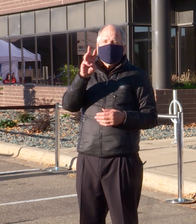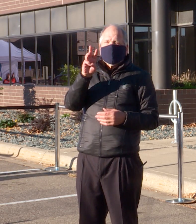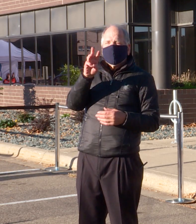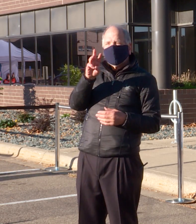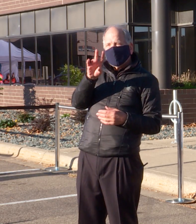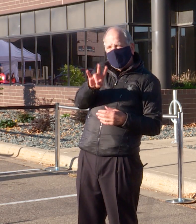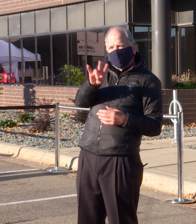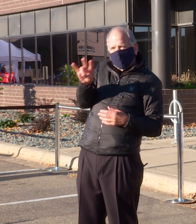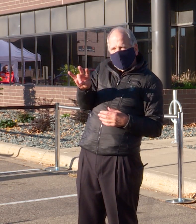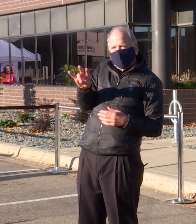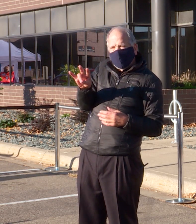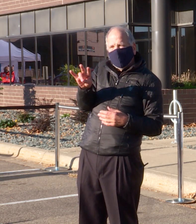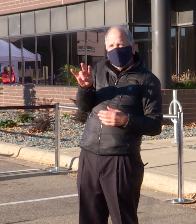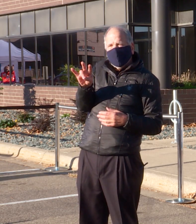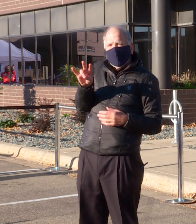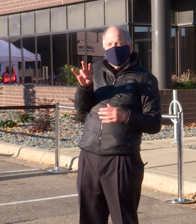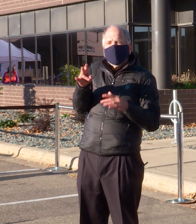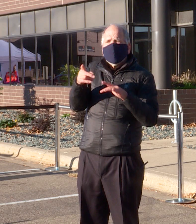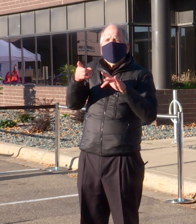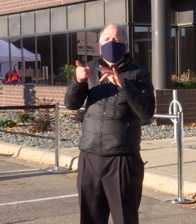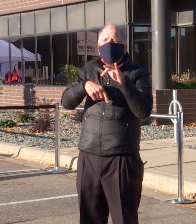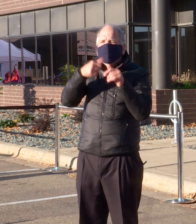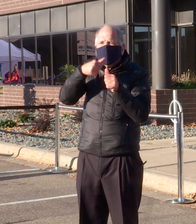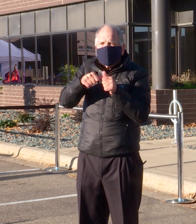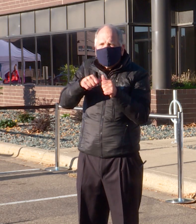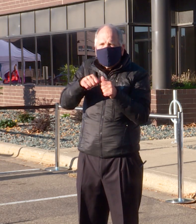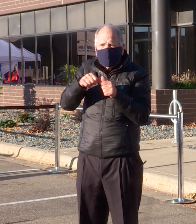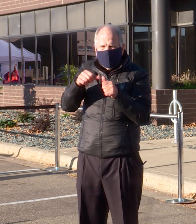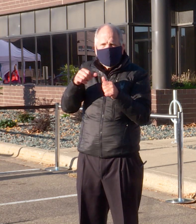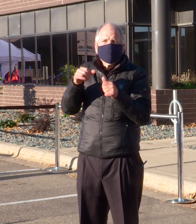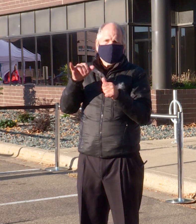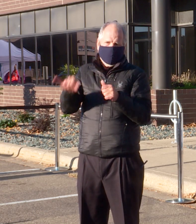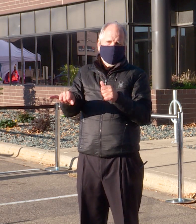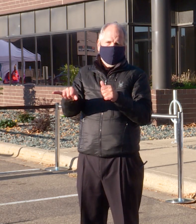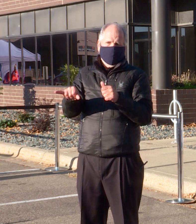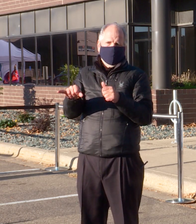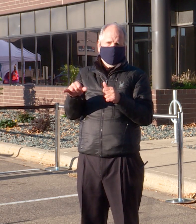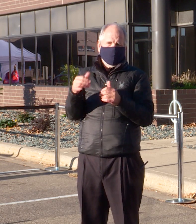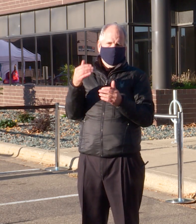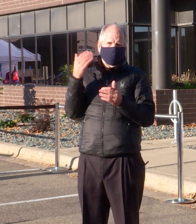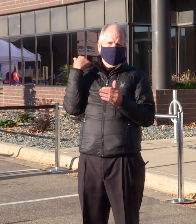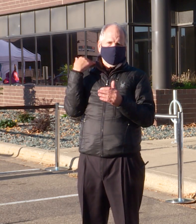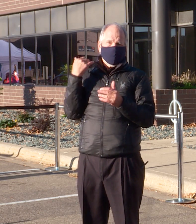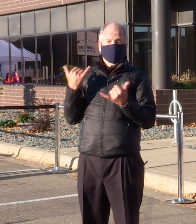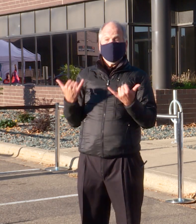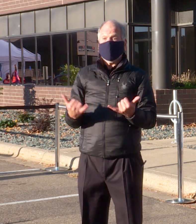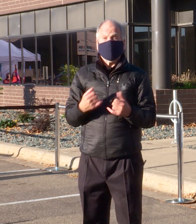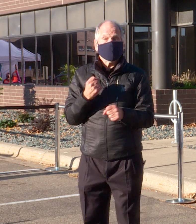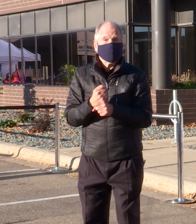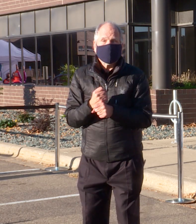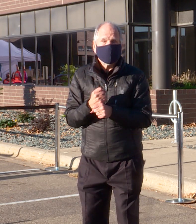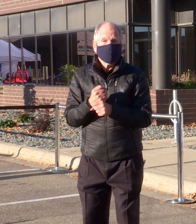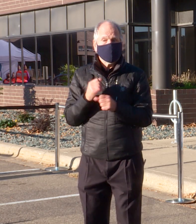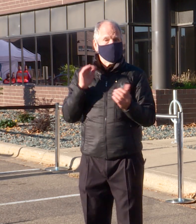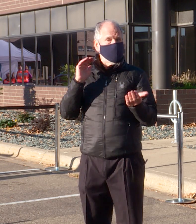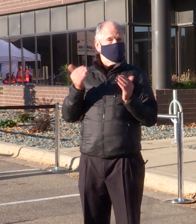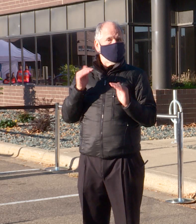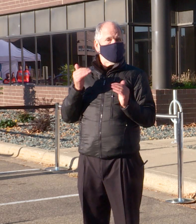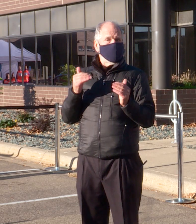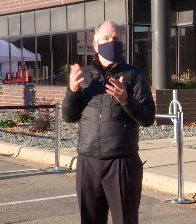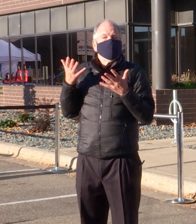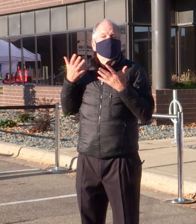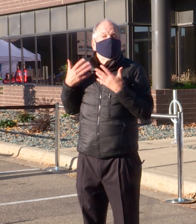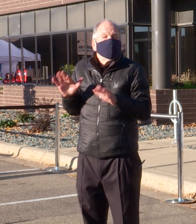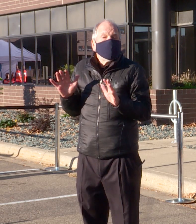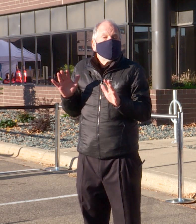ballots. That's the number of ballots that voters had returned back to us. This year, by comparison, we've already received a